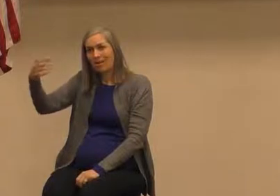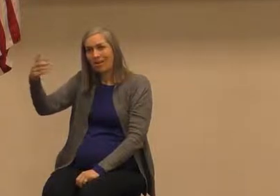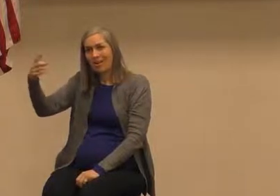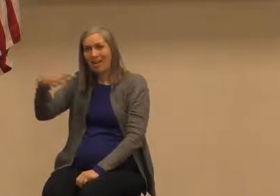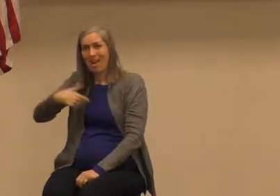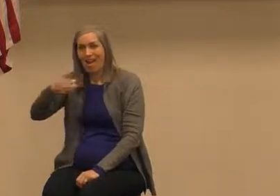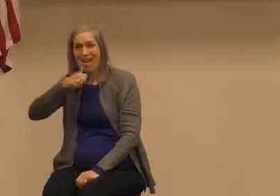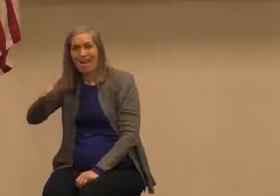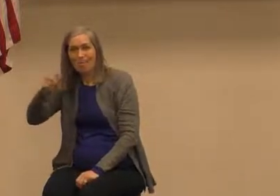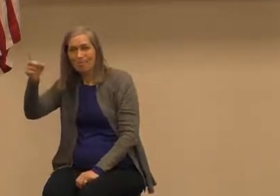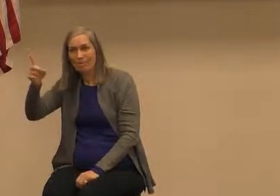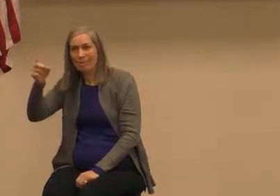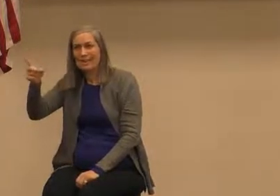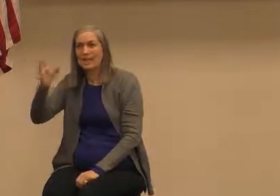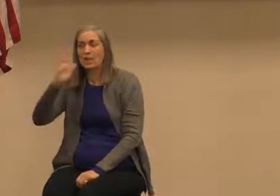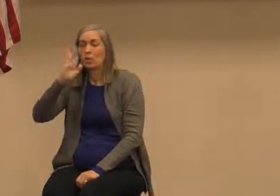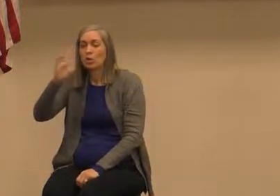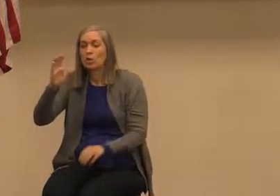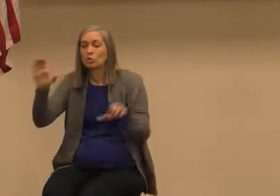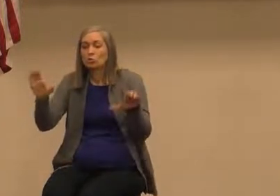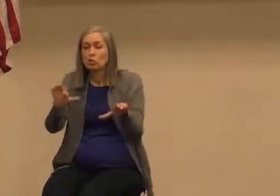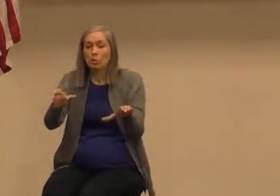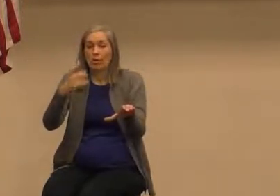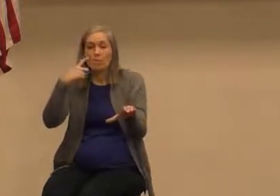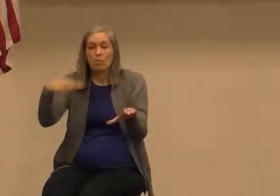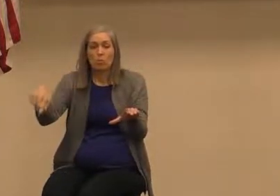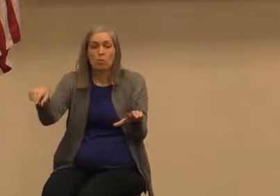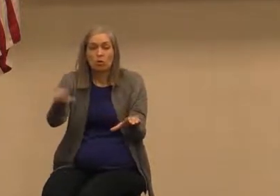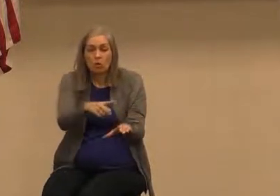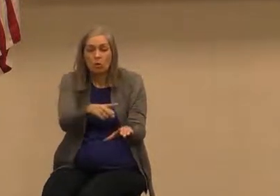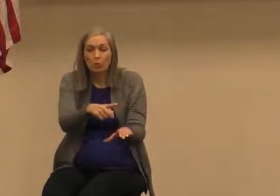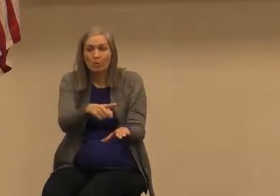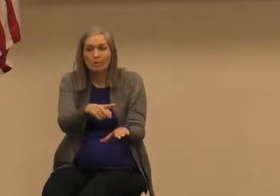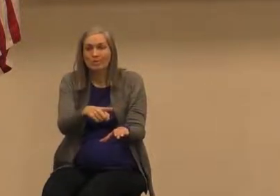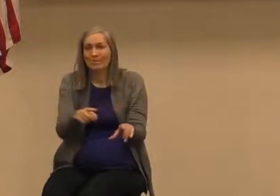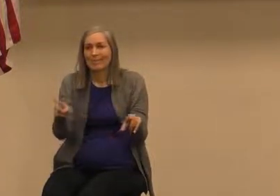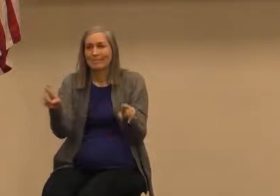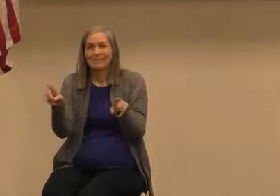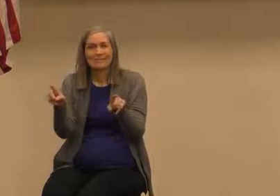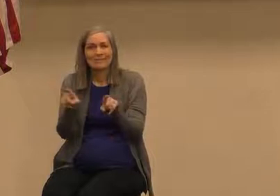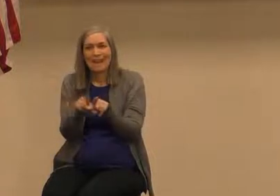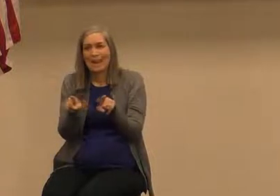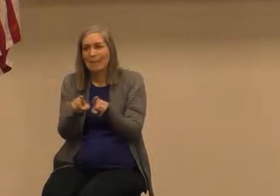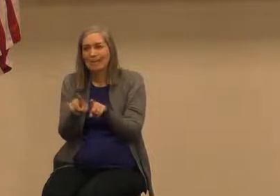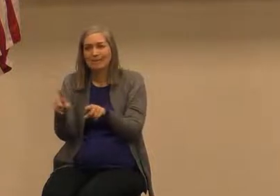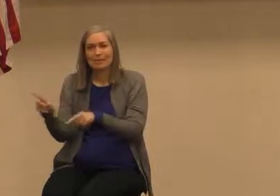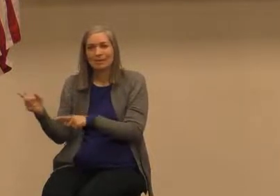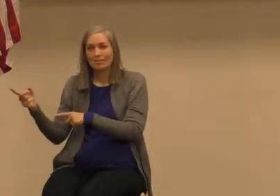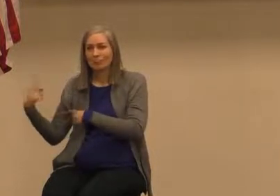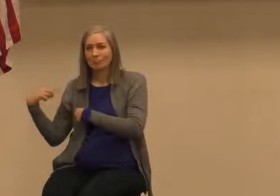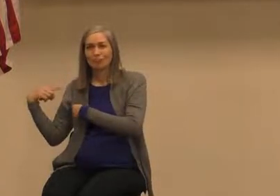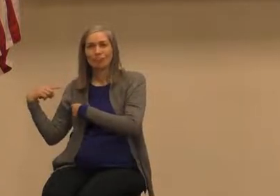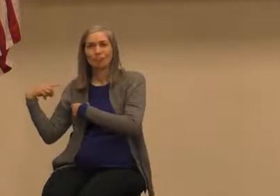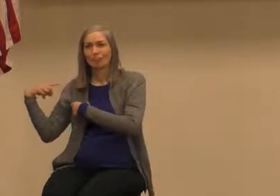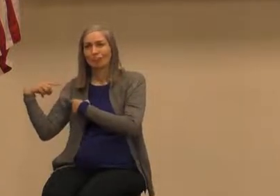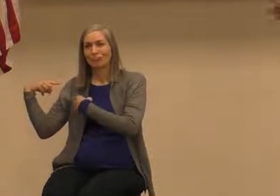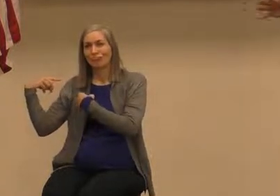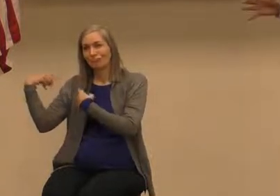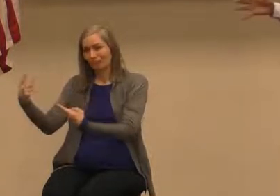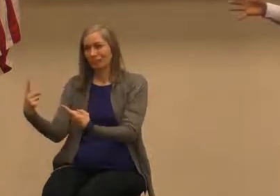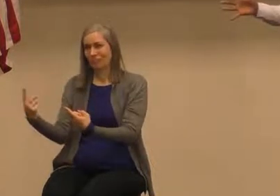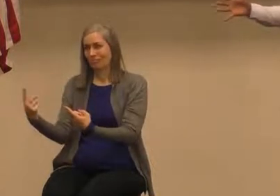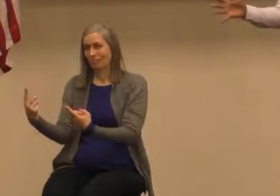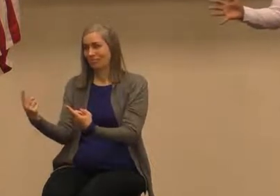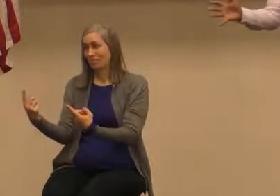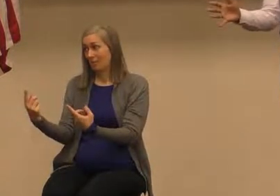he will be for his people what they need him to be as he always has been so if there's one